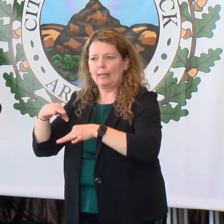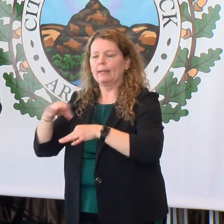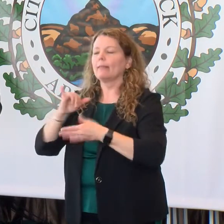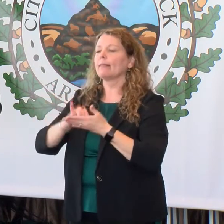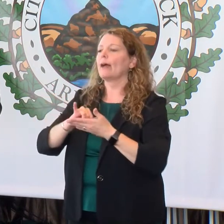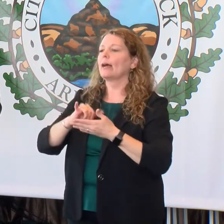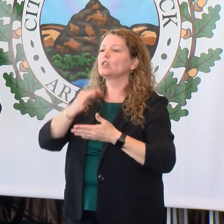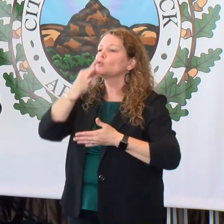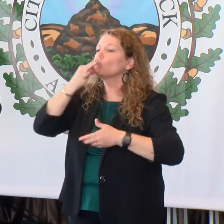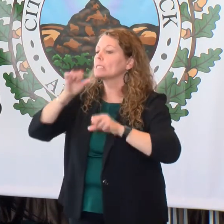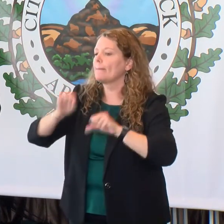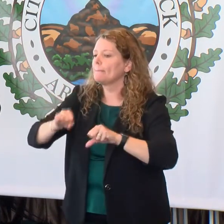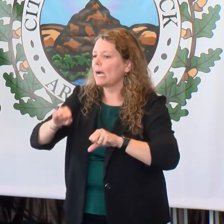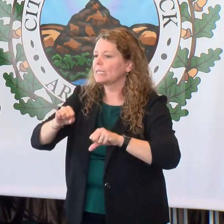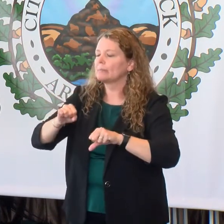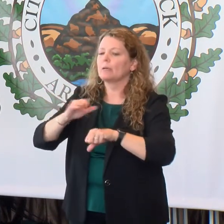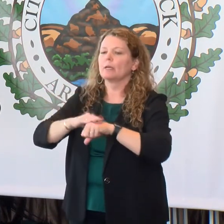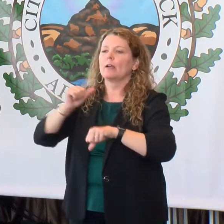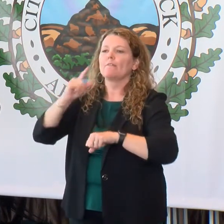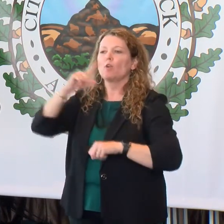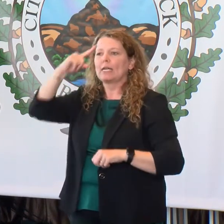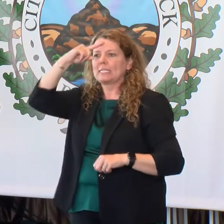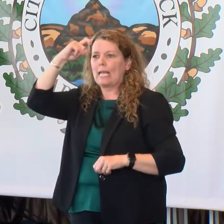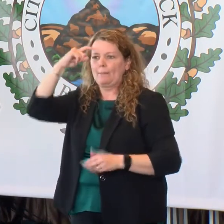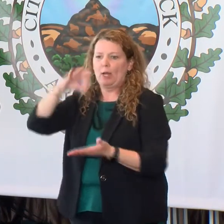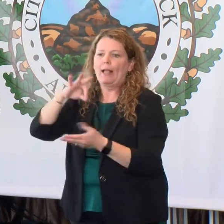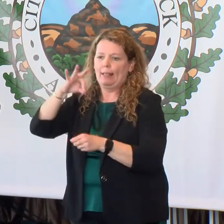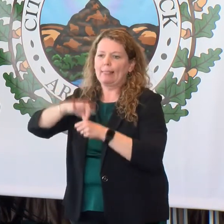possible to call for a summer election.